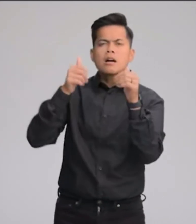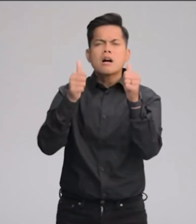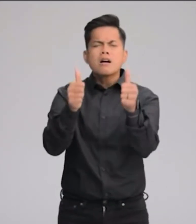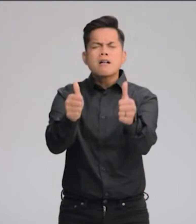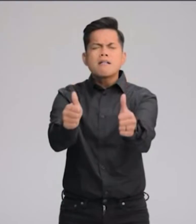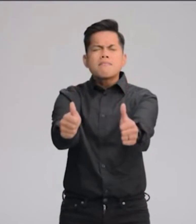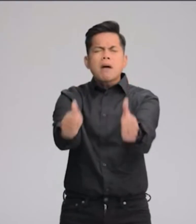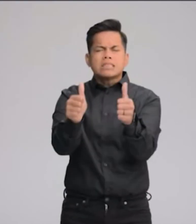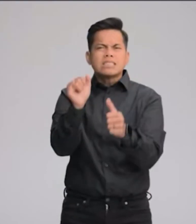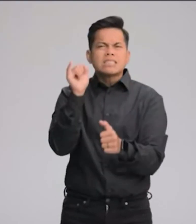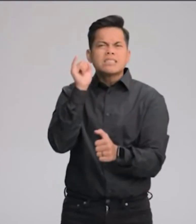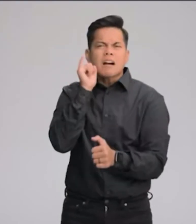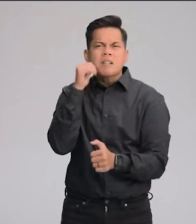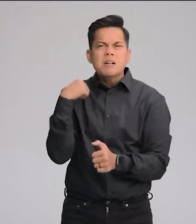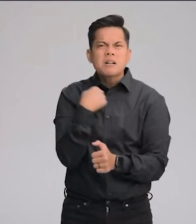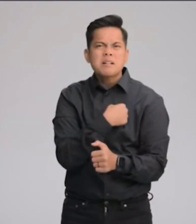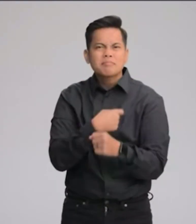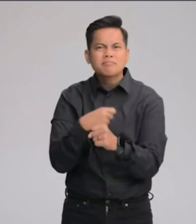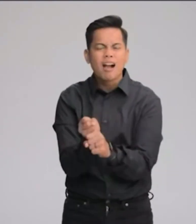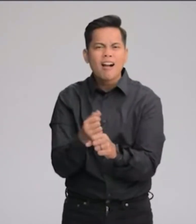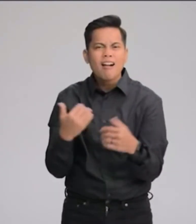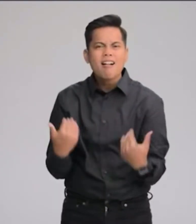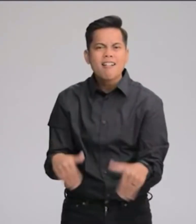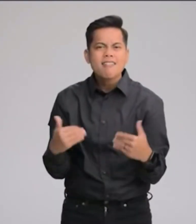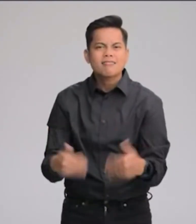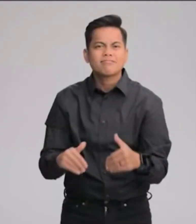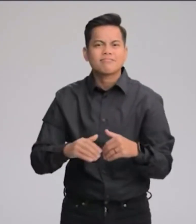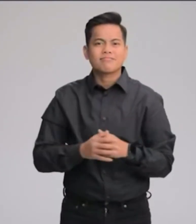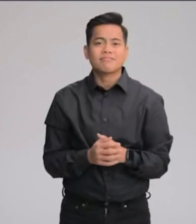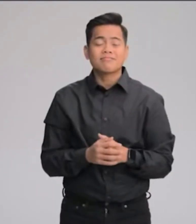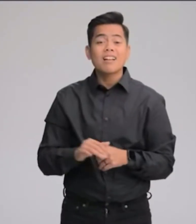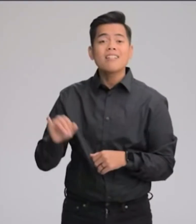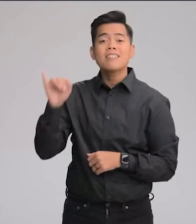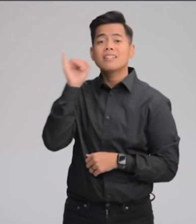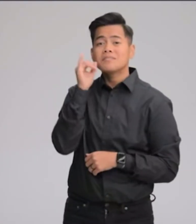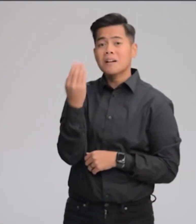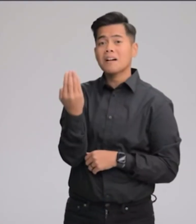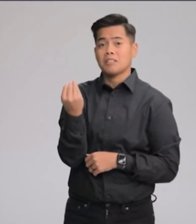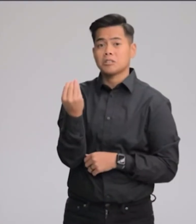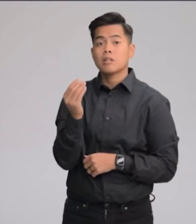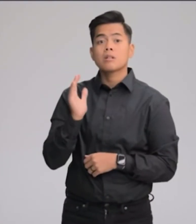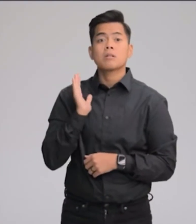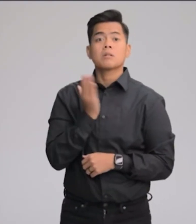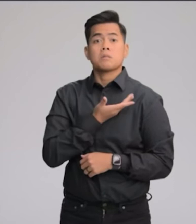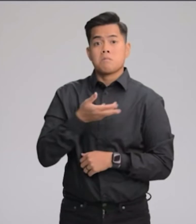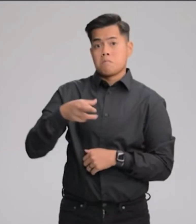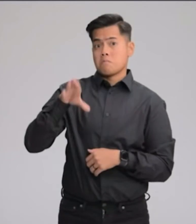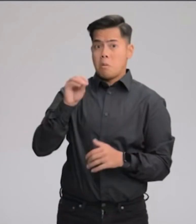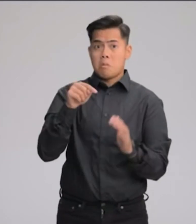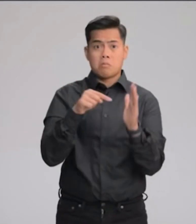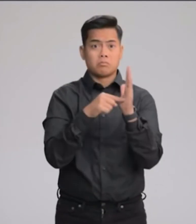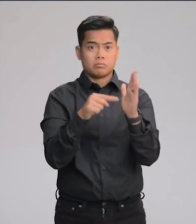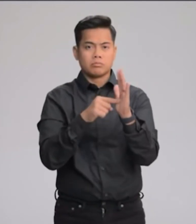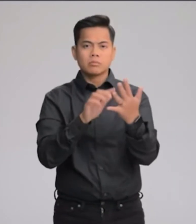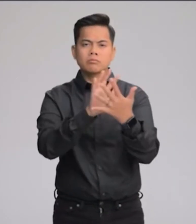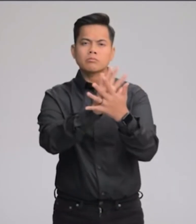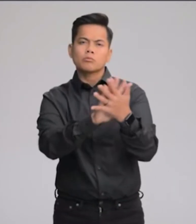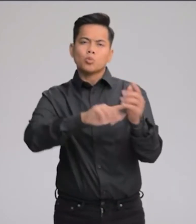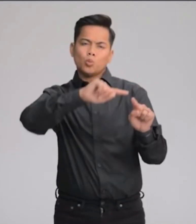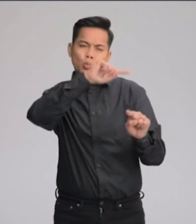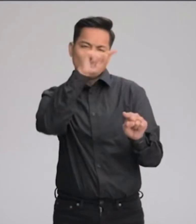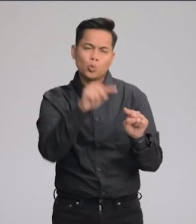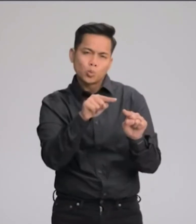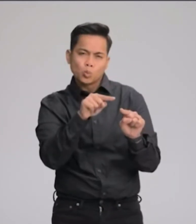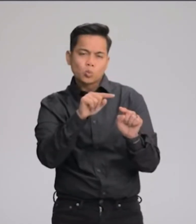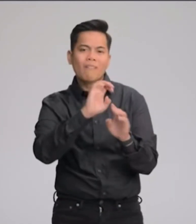iPhone we've ever created. Like iPhone 14, our Pro models are designed with features to reduce their environmental impact.